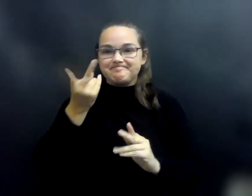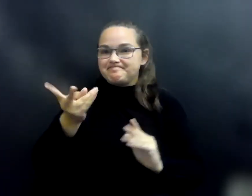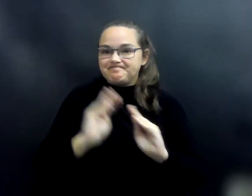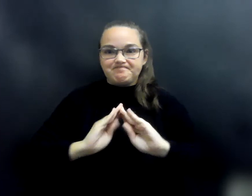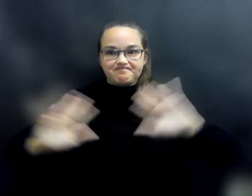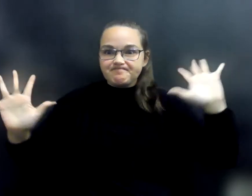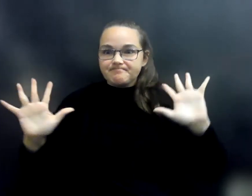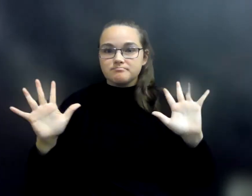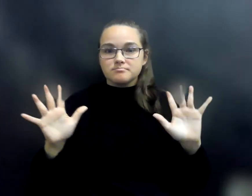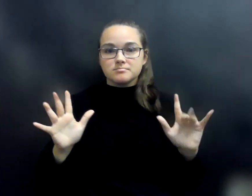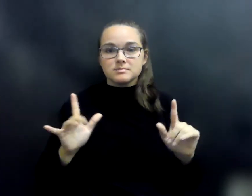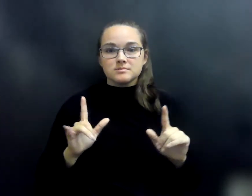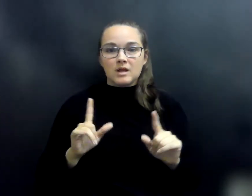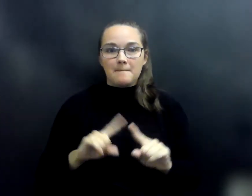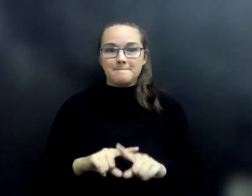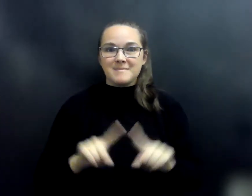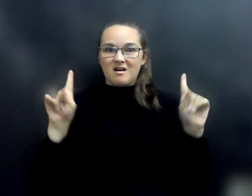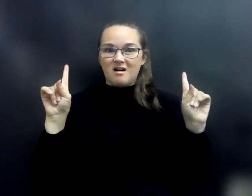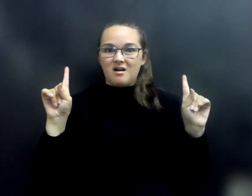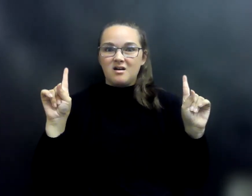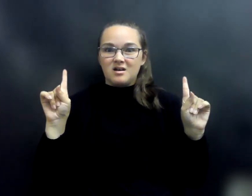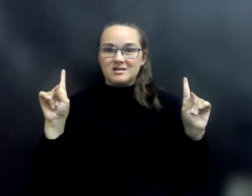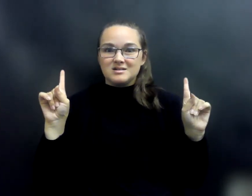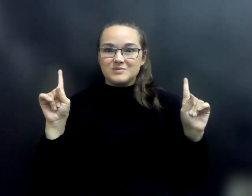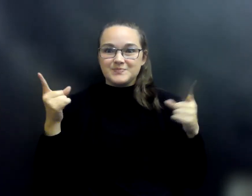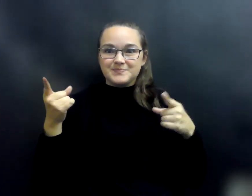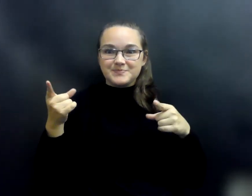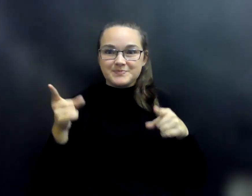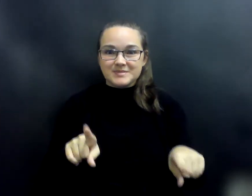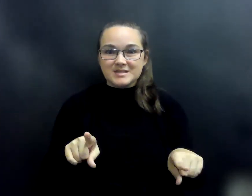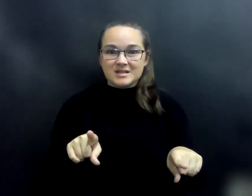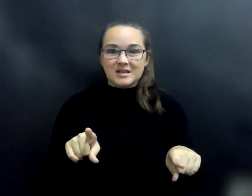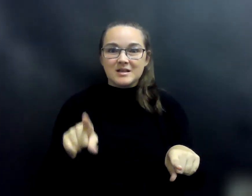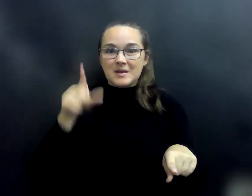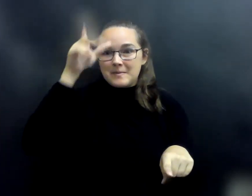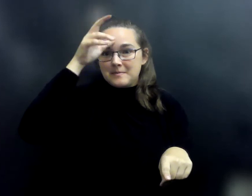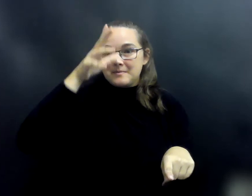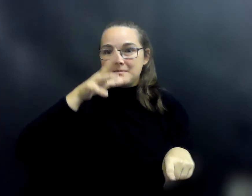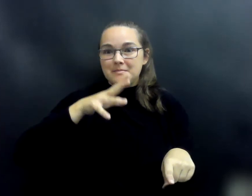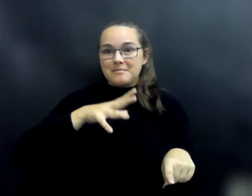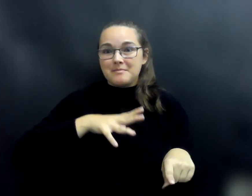Yet, despite their best intentions, the men were soon lulled to sleep by the wizard's magic.